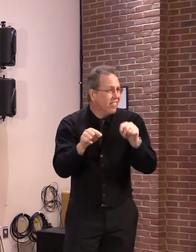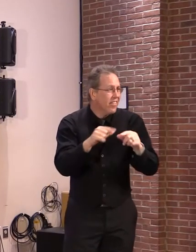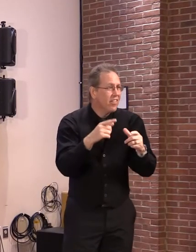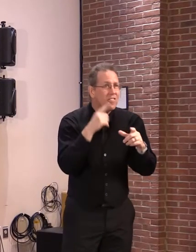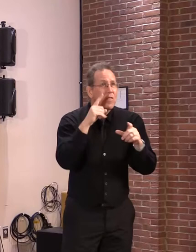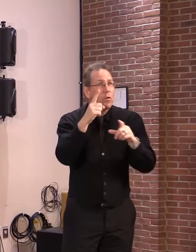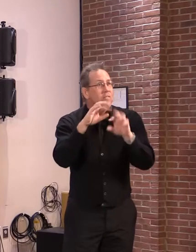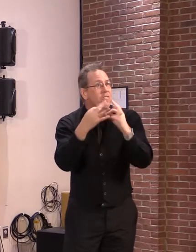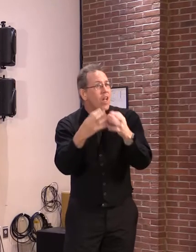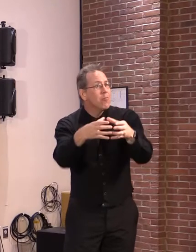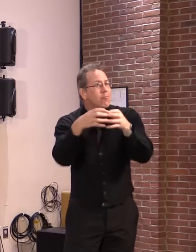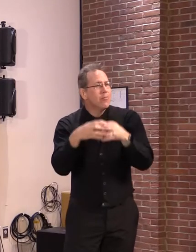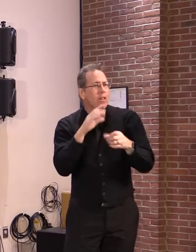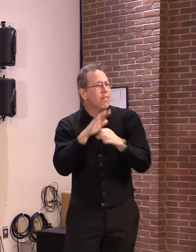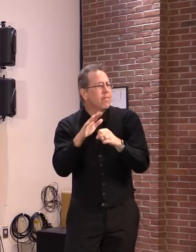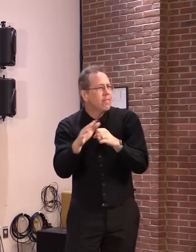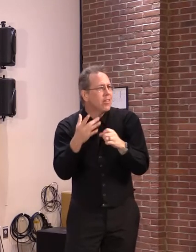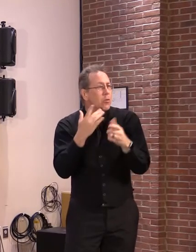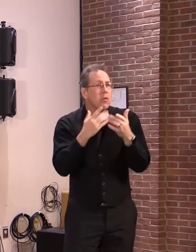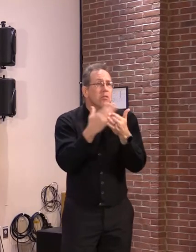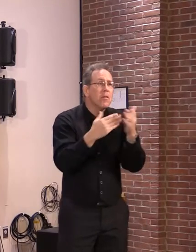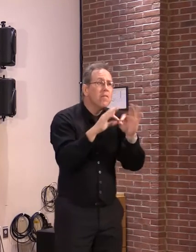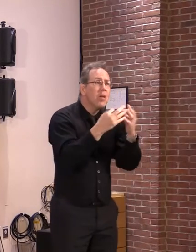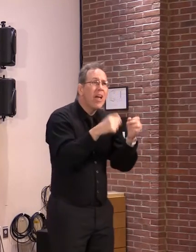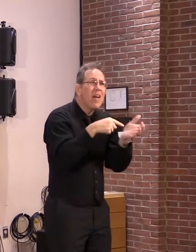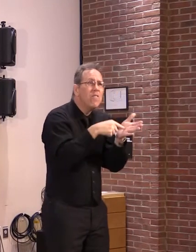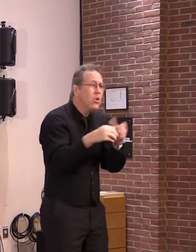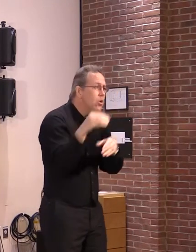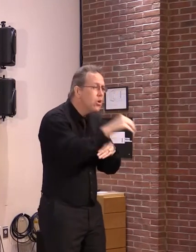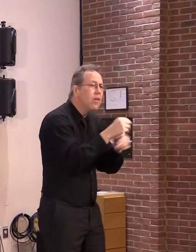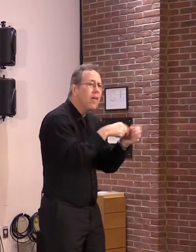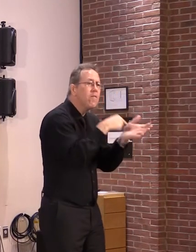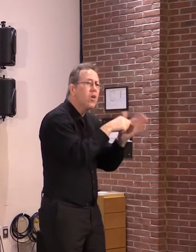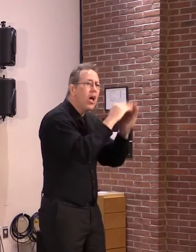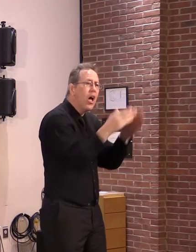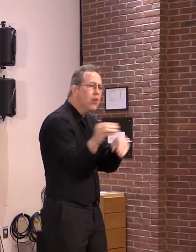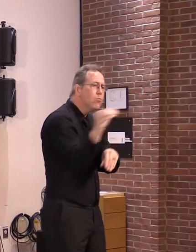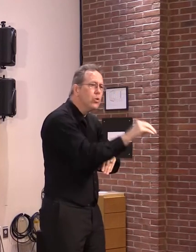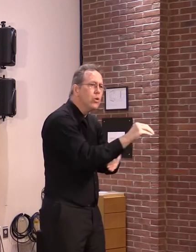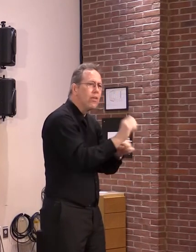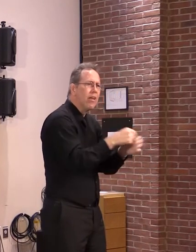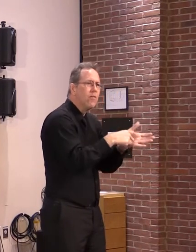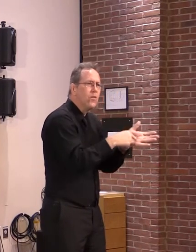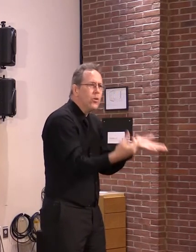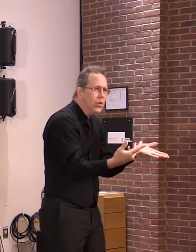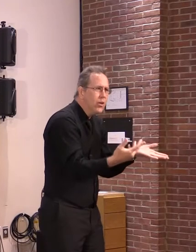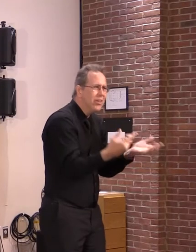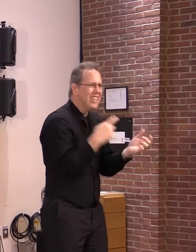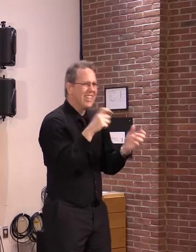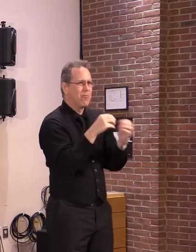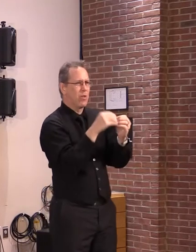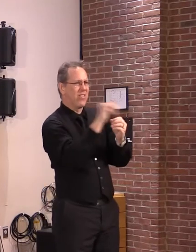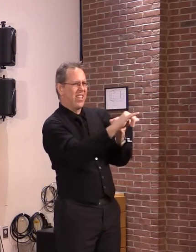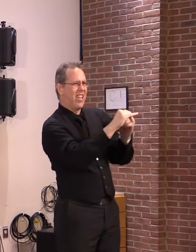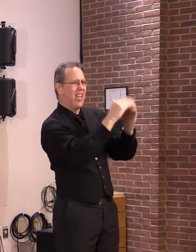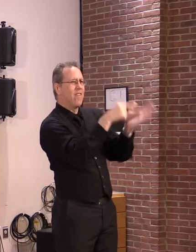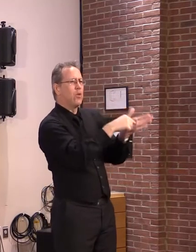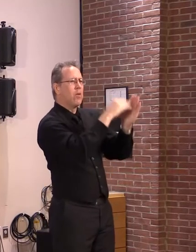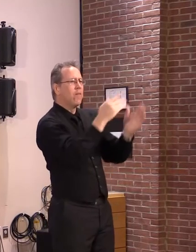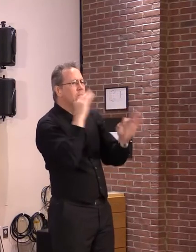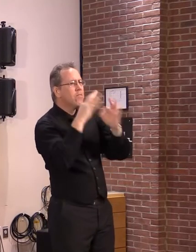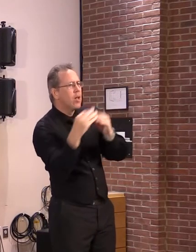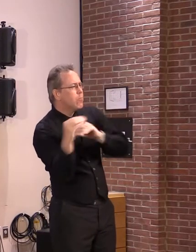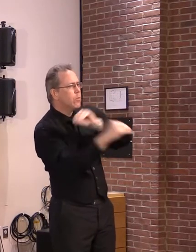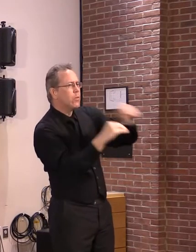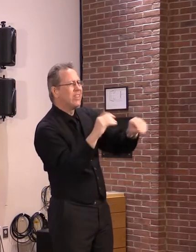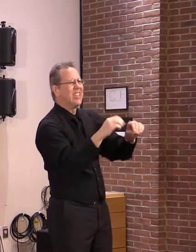for growing, you know, families to purchase their first time home. And we need more of those units built. And anything that gets in